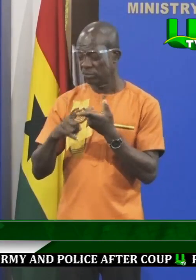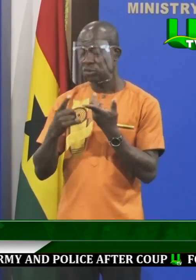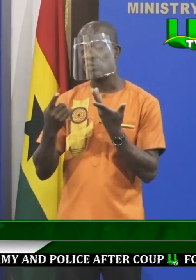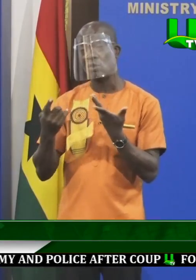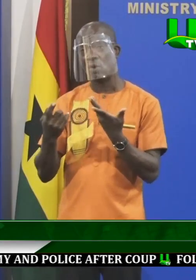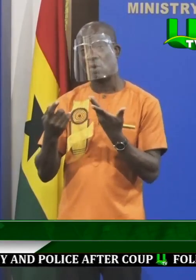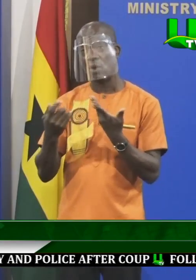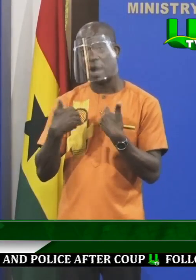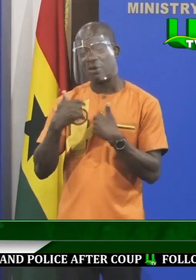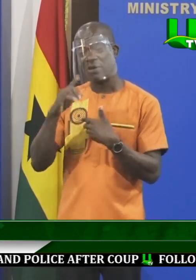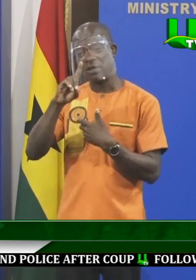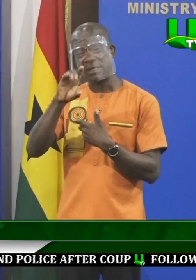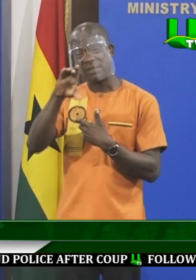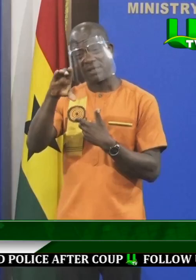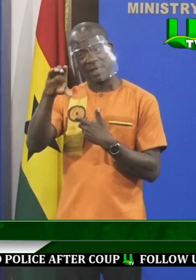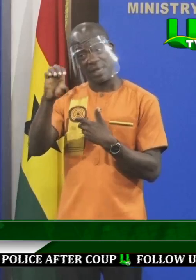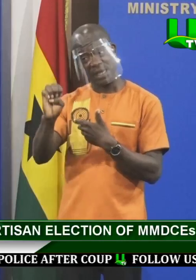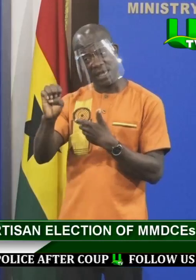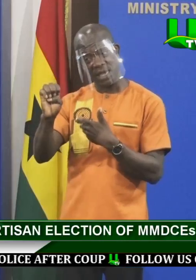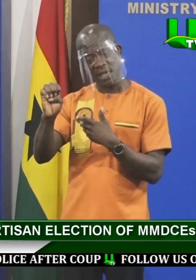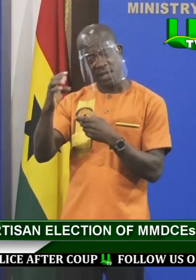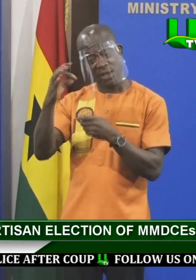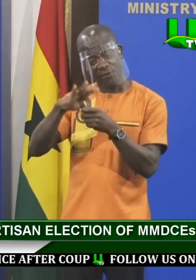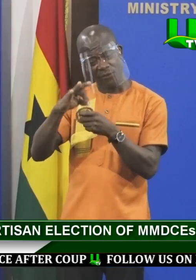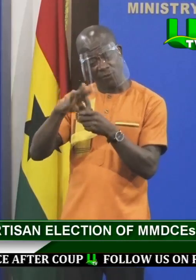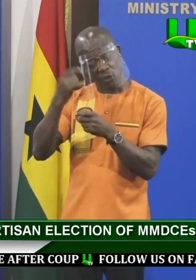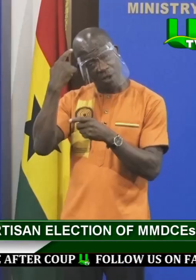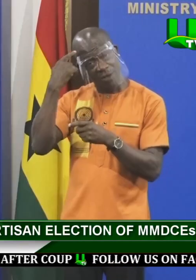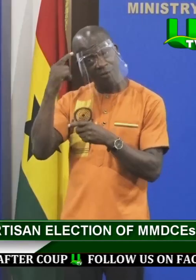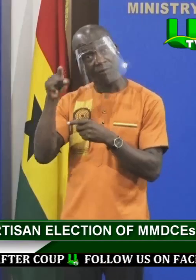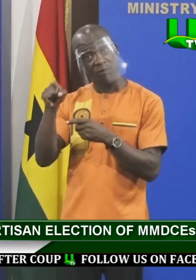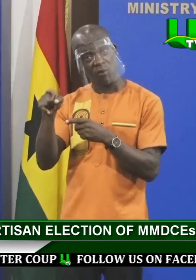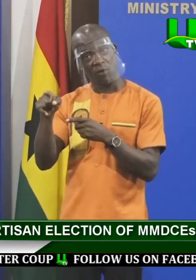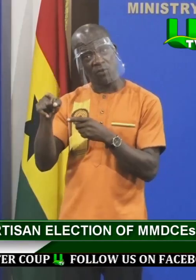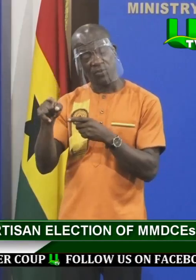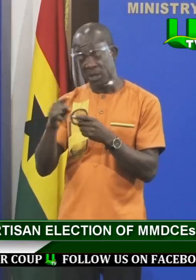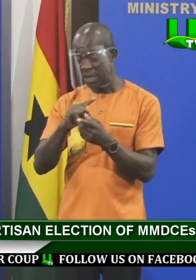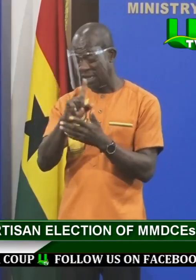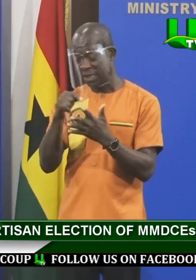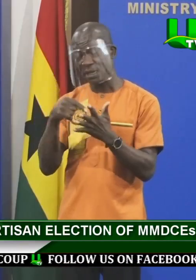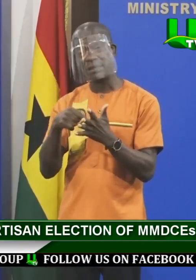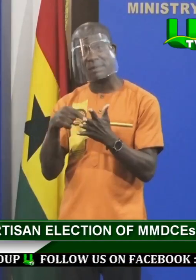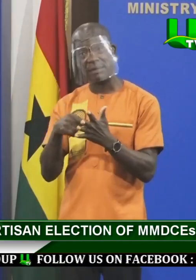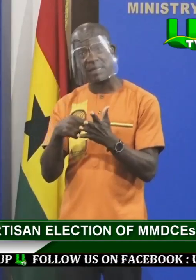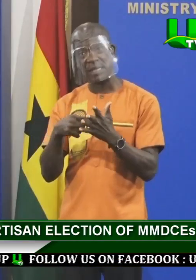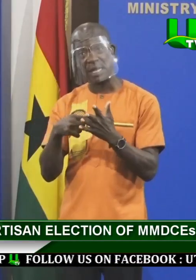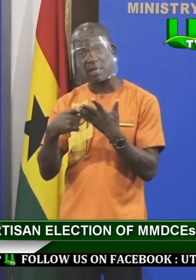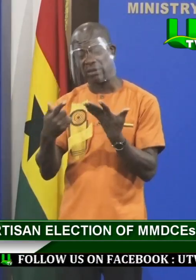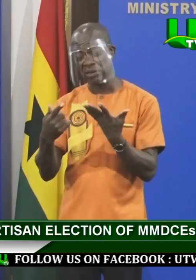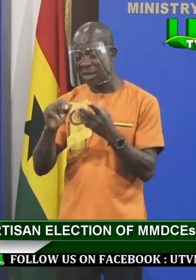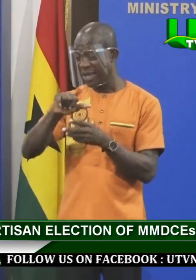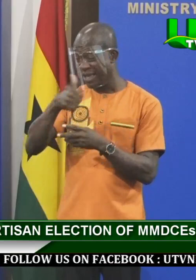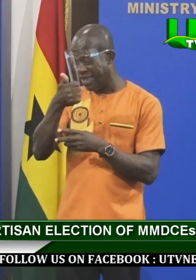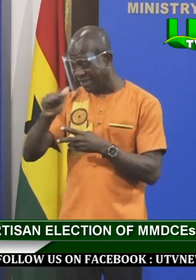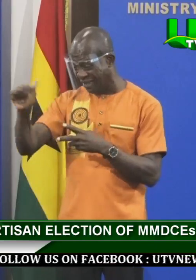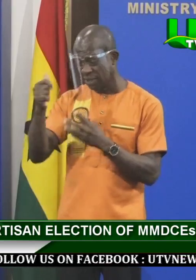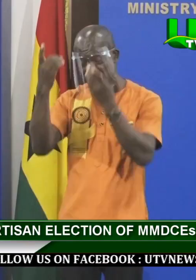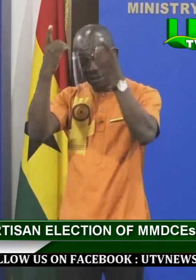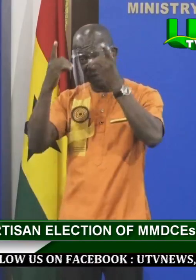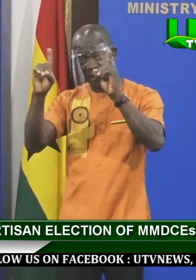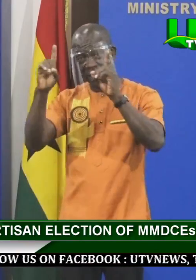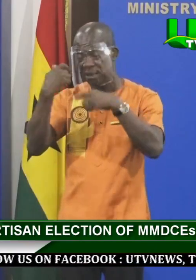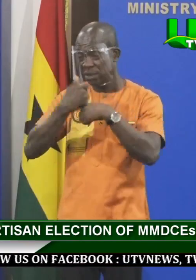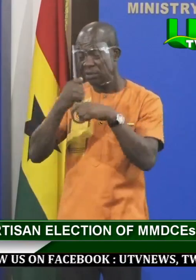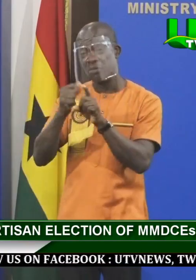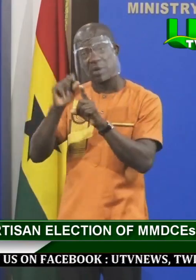DCEs elected. This is an inevitable consequence of any decisions to make